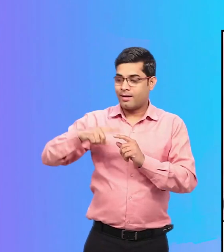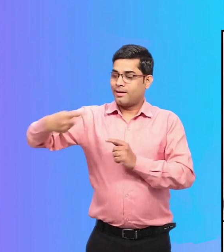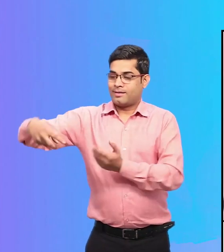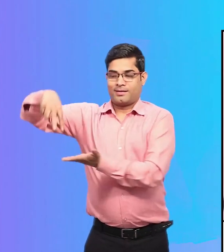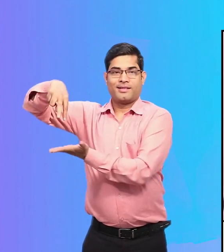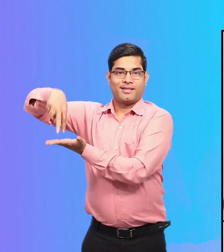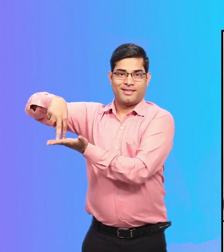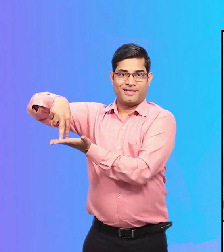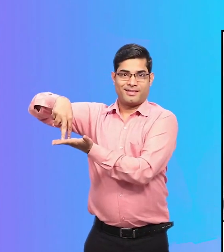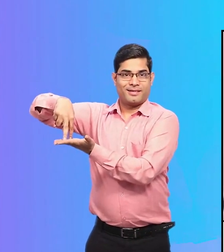her.